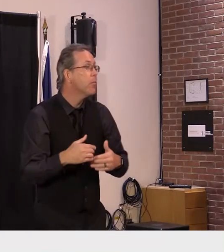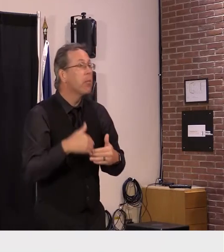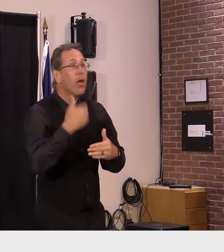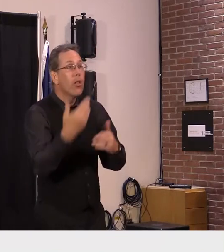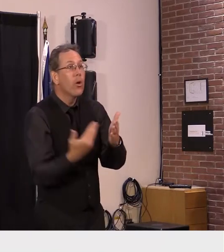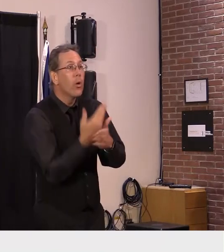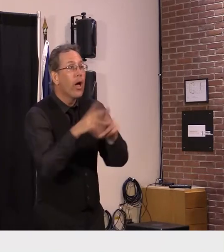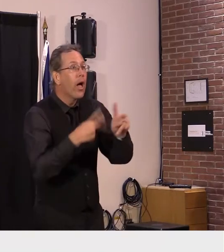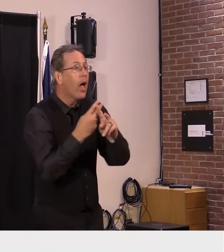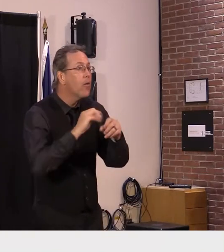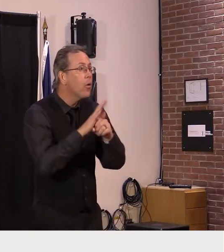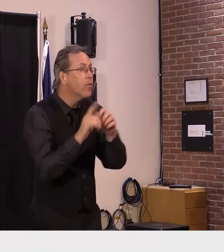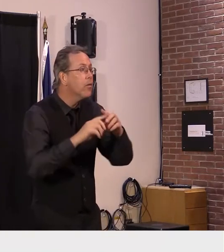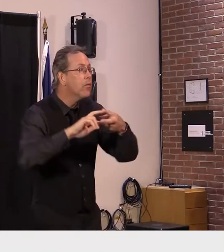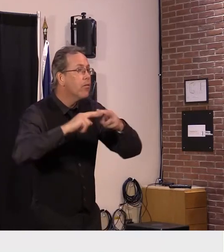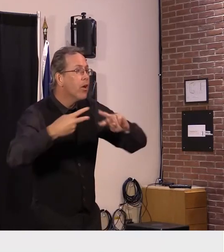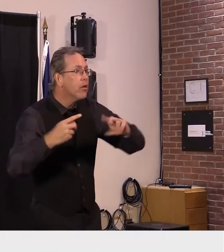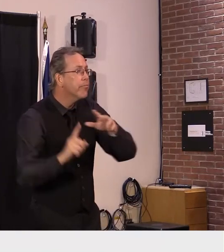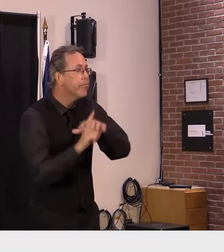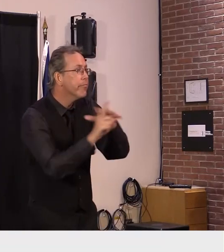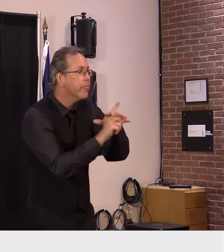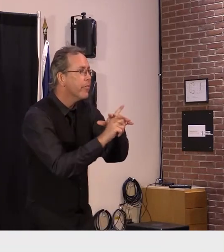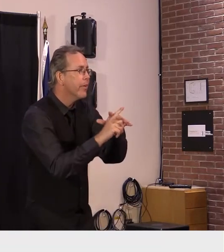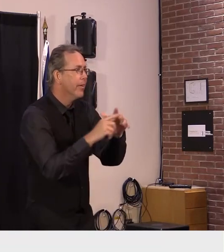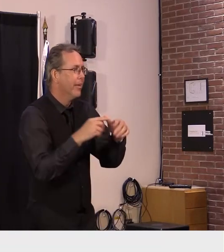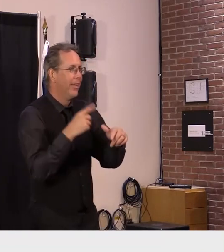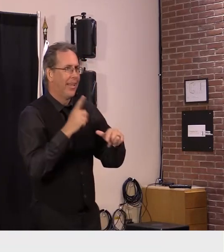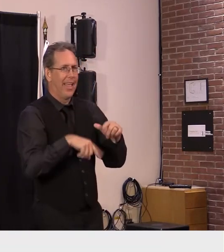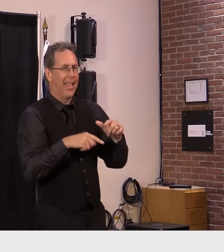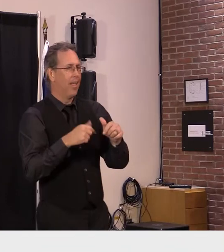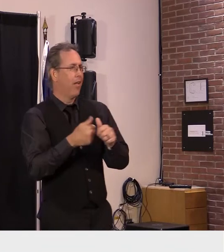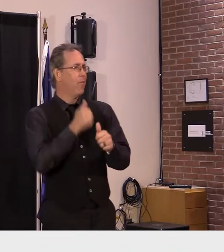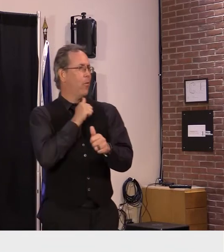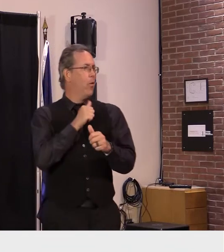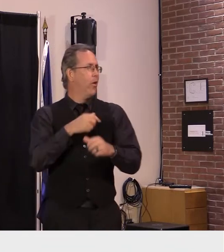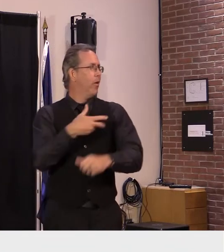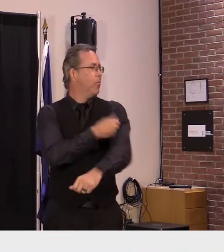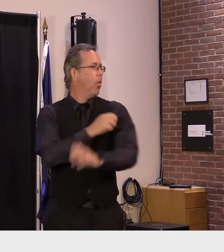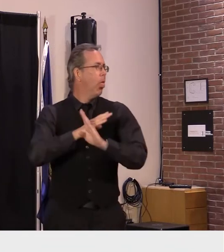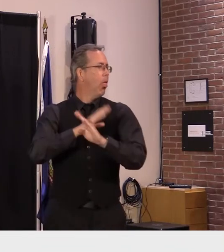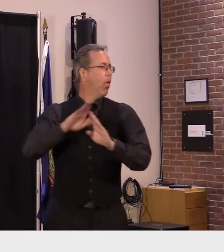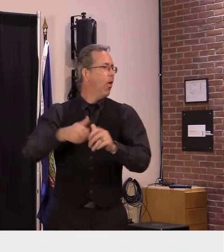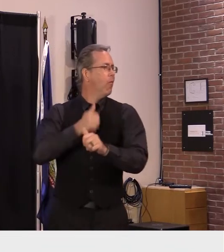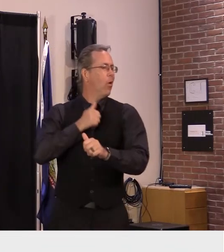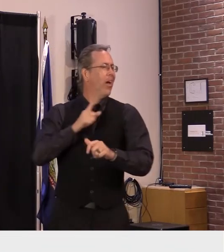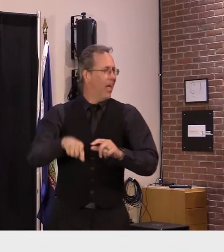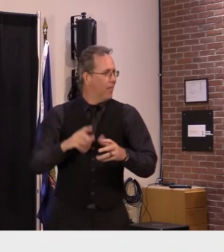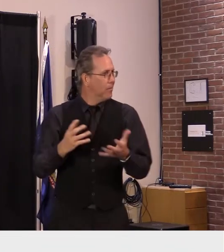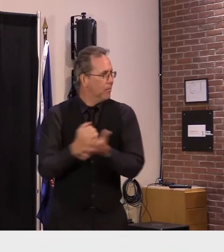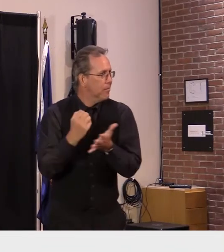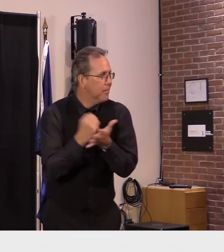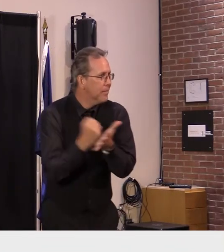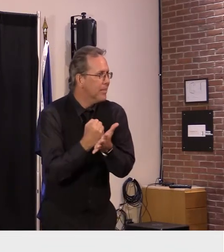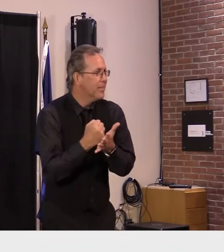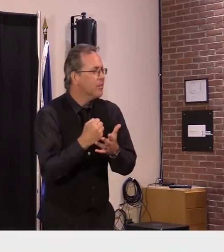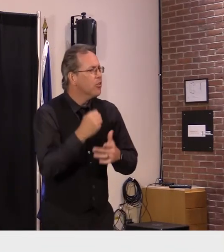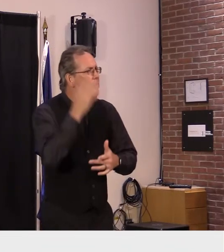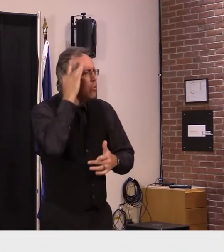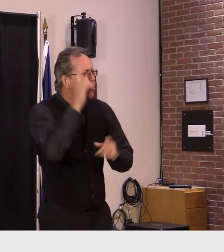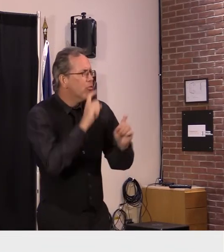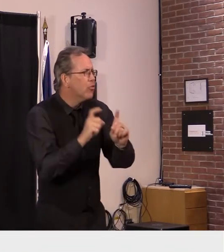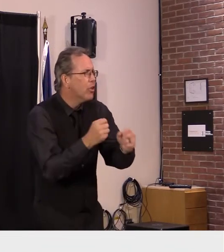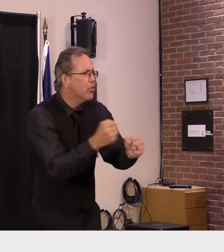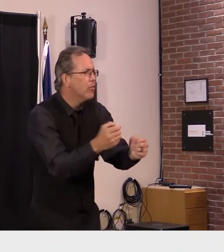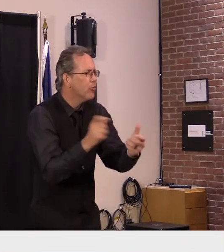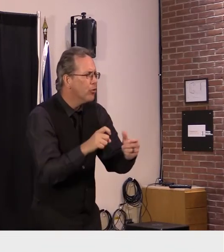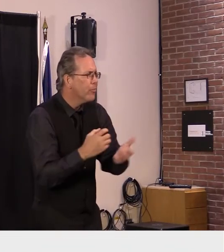immune evasion meaning it will really still make a lot of people sick even though it